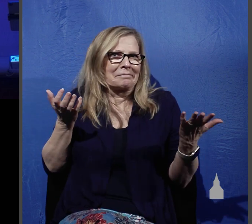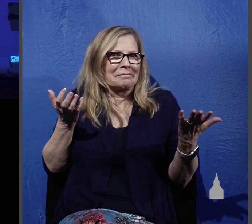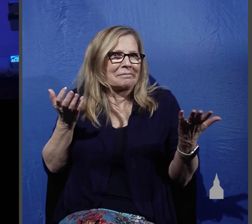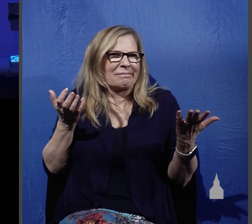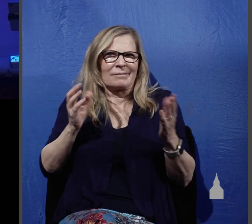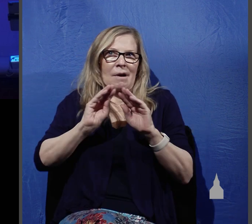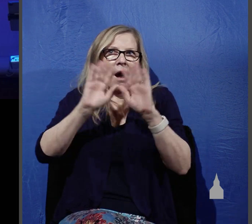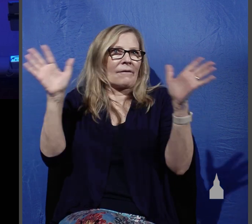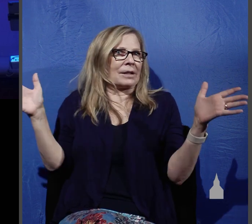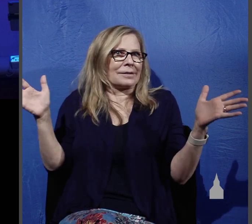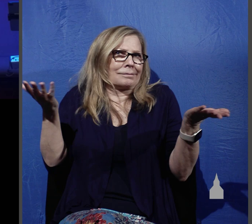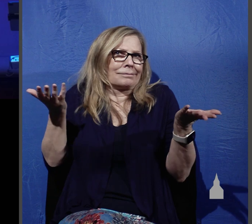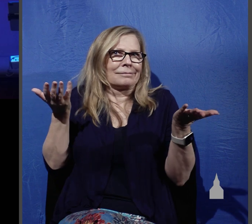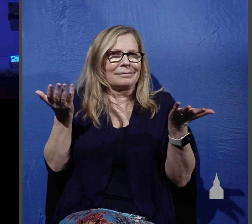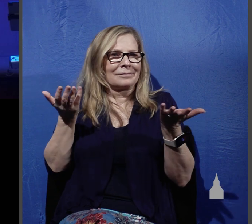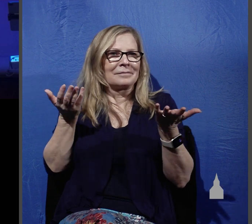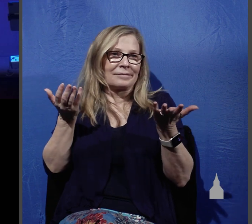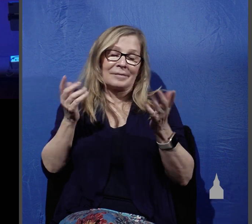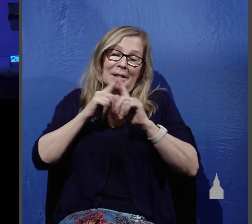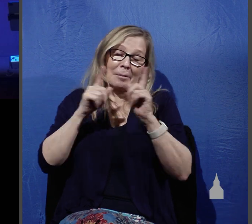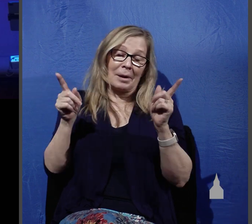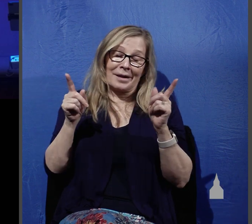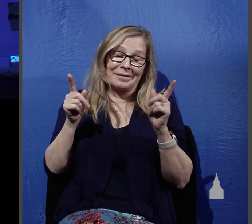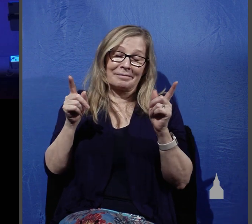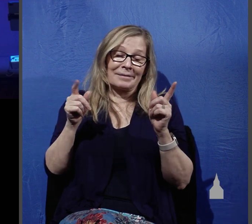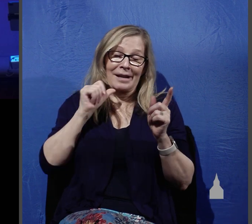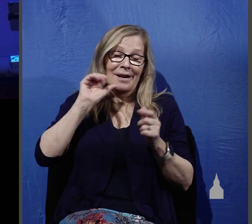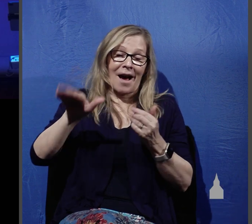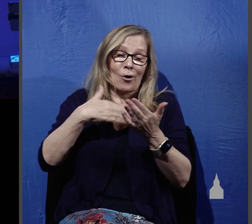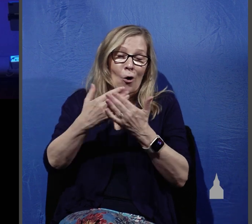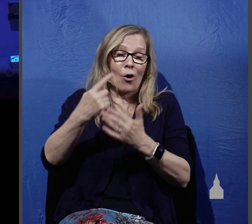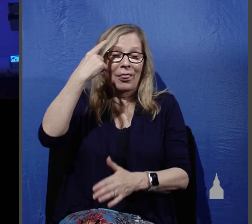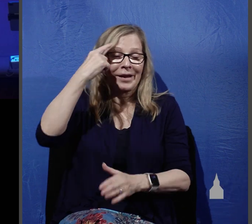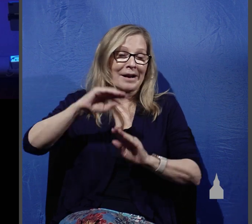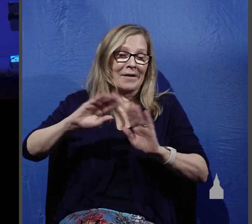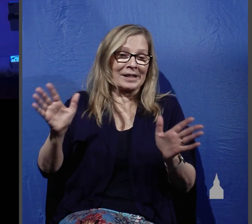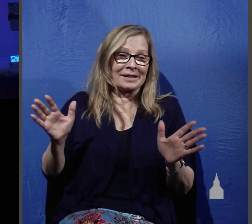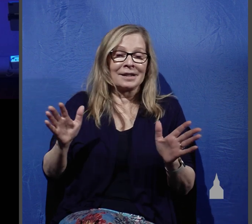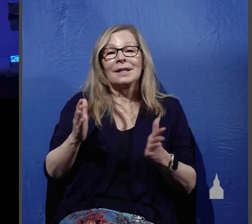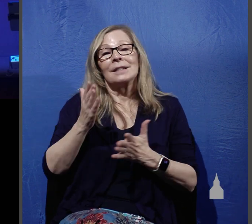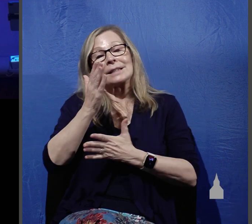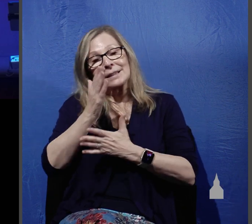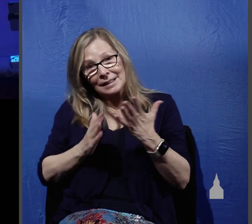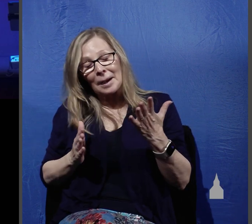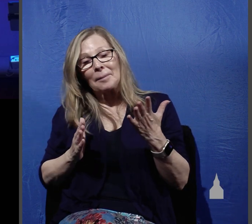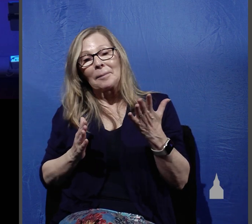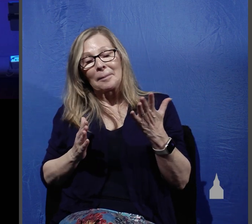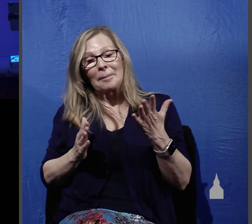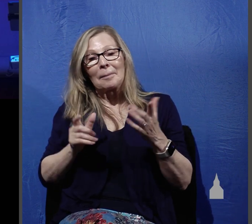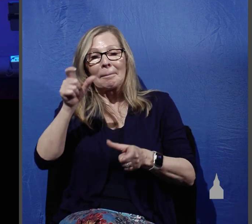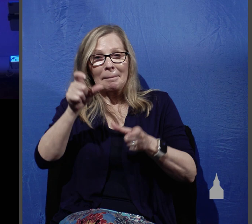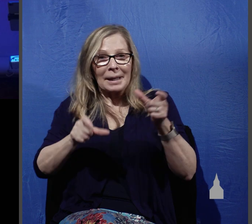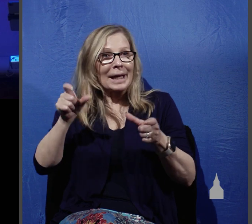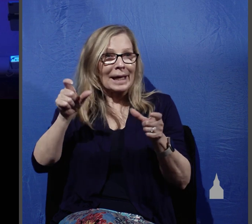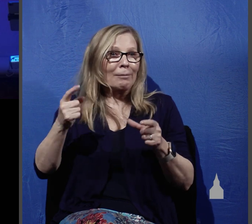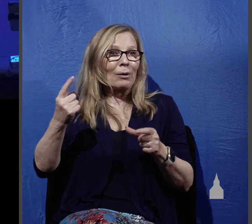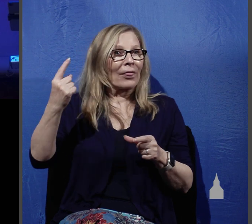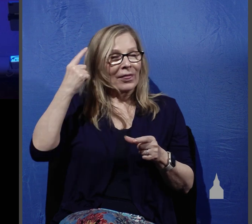be obvious to all but that's not the case. Apparently, it is not the case and I tell you why I know this.